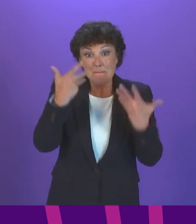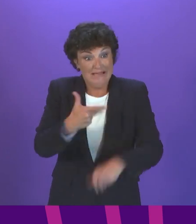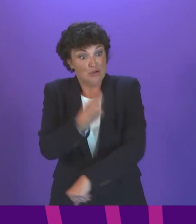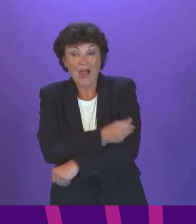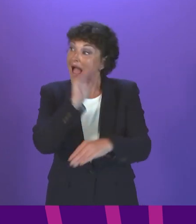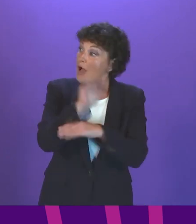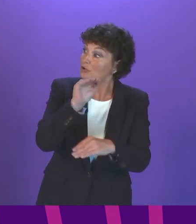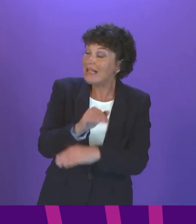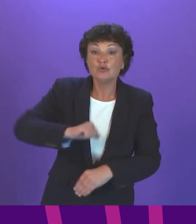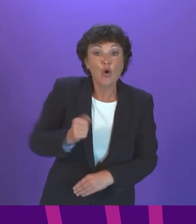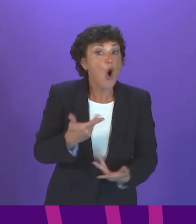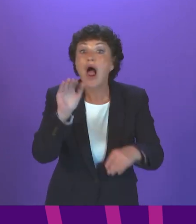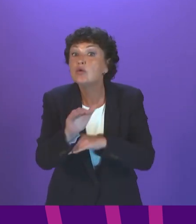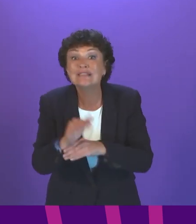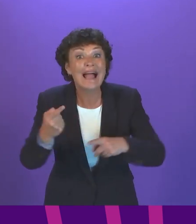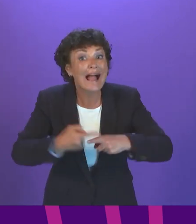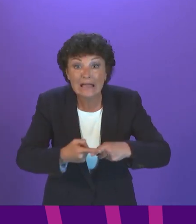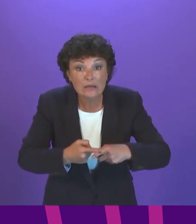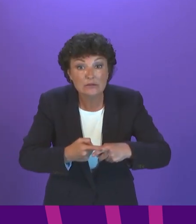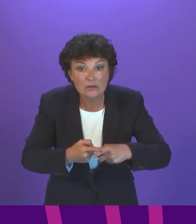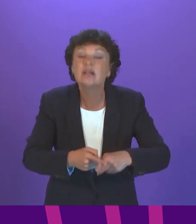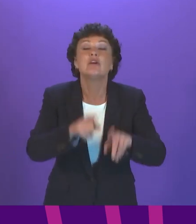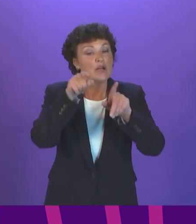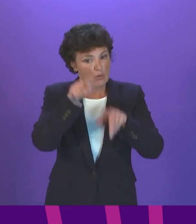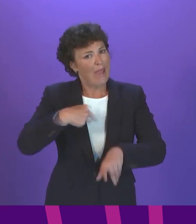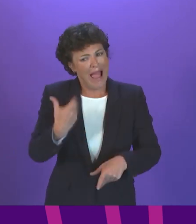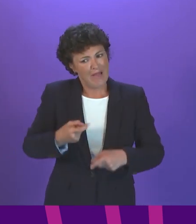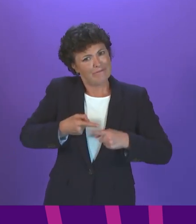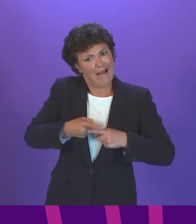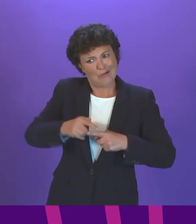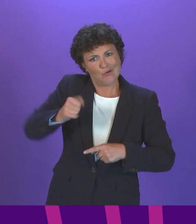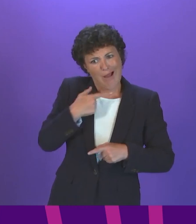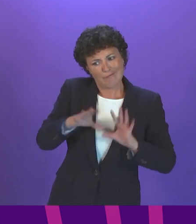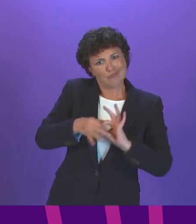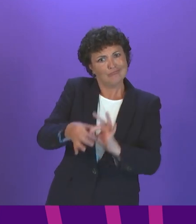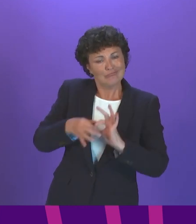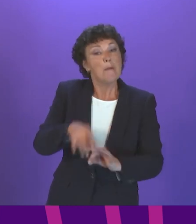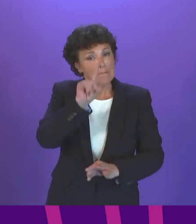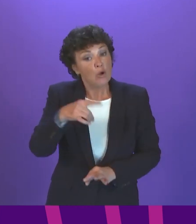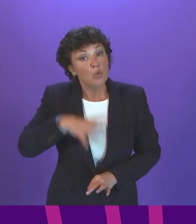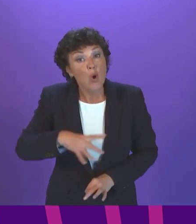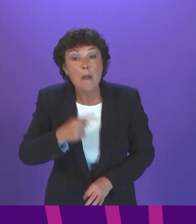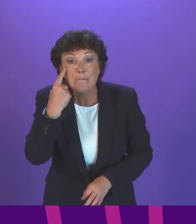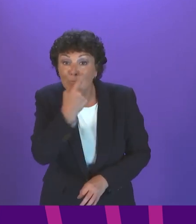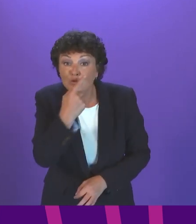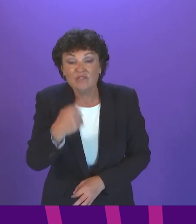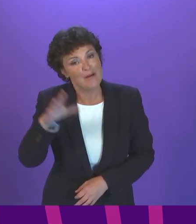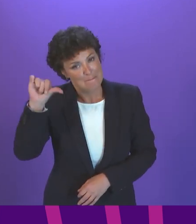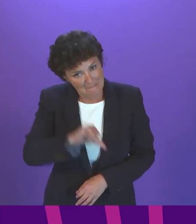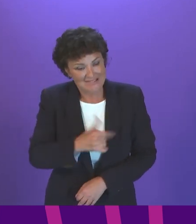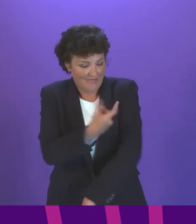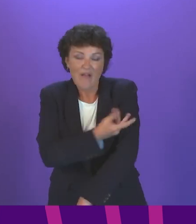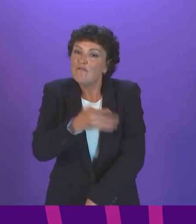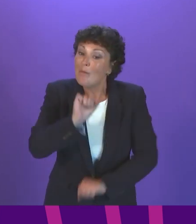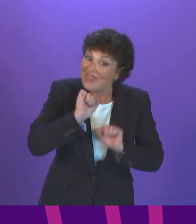of Scotland or outside of England where there is already that data sharing agreement, you should obtain proof of your vaccination from the country you were vaccinated in.